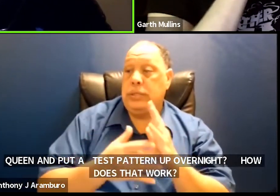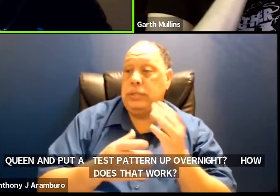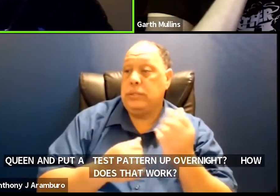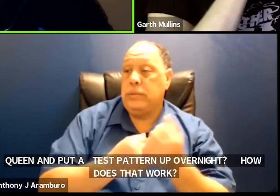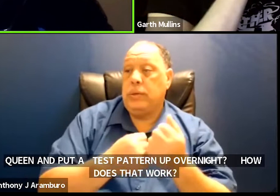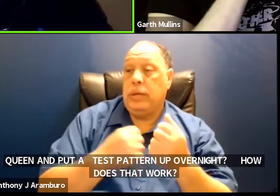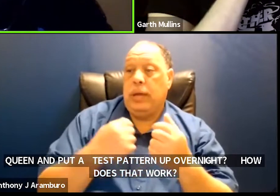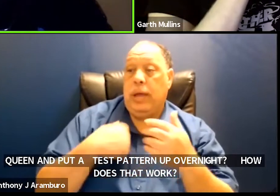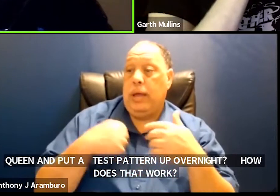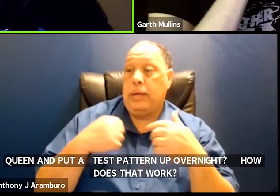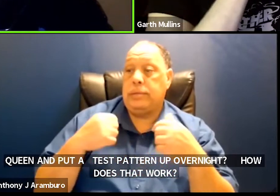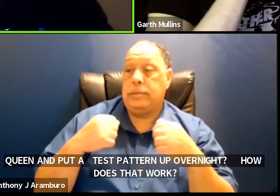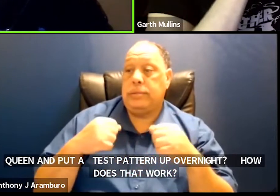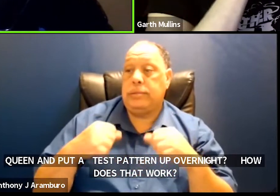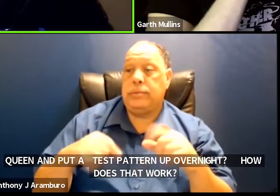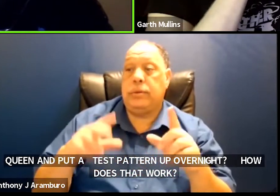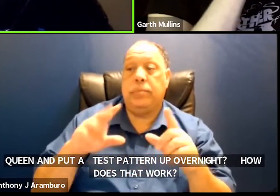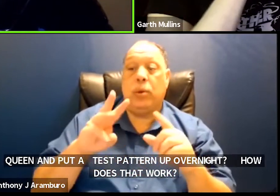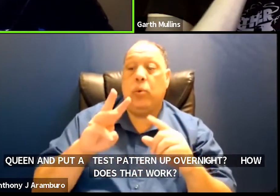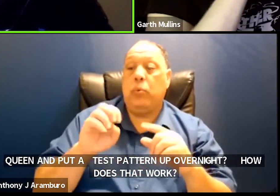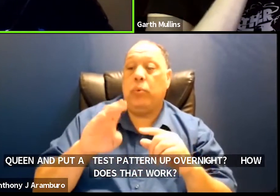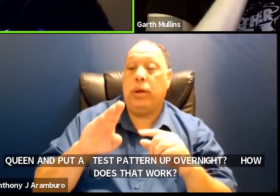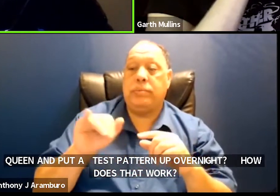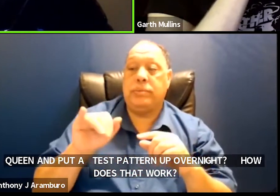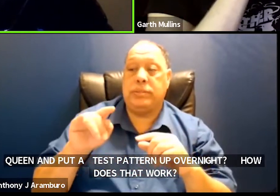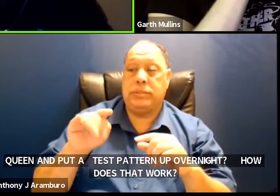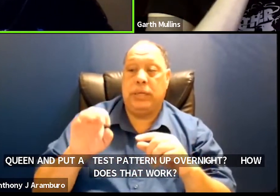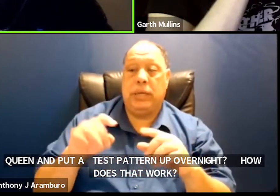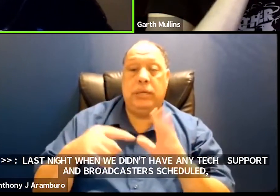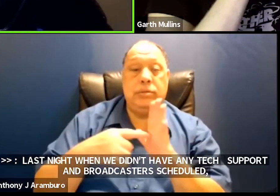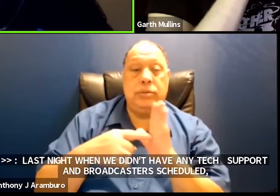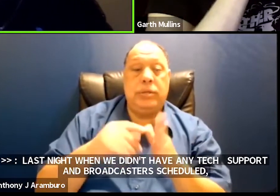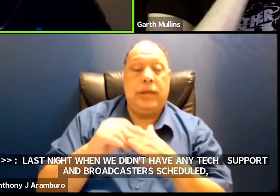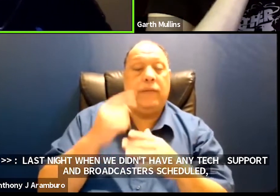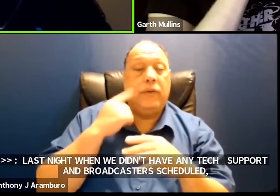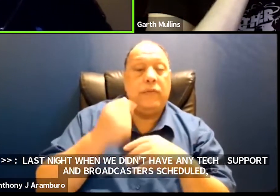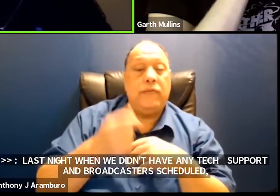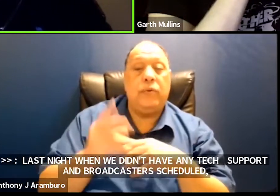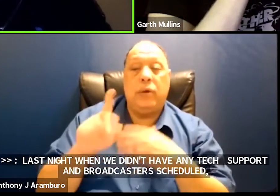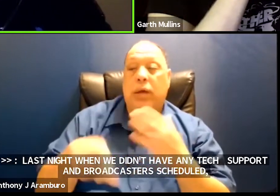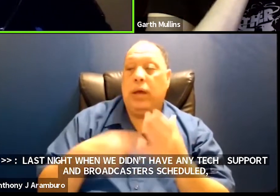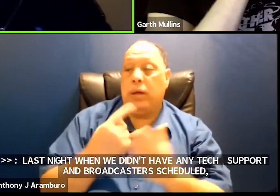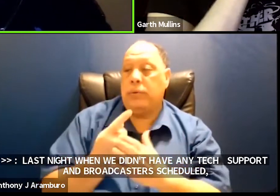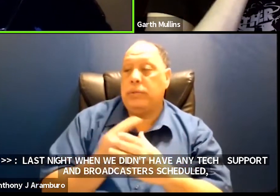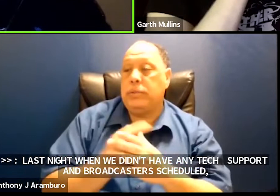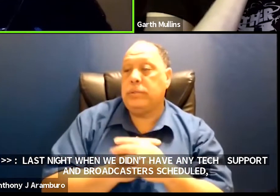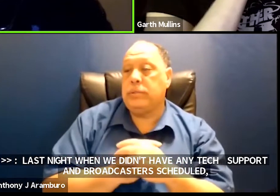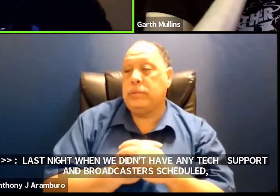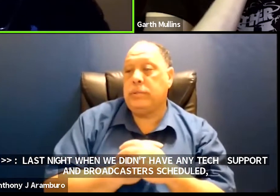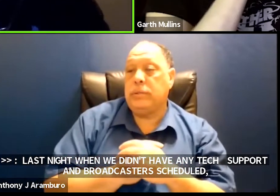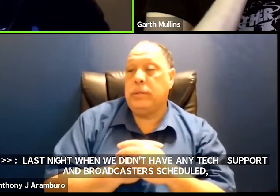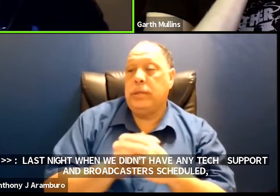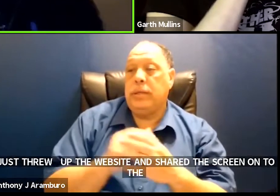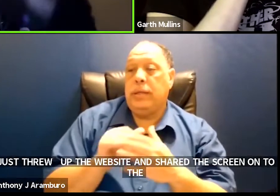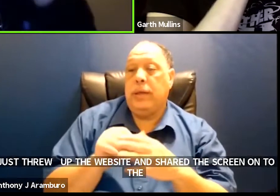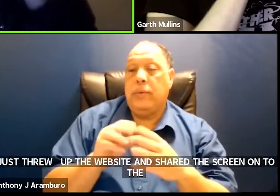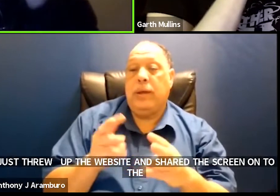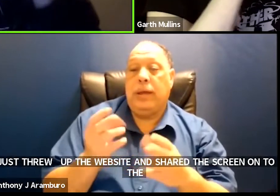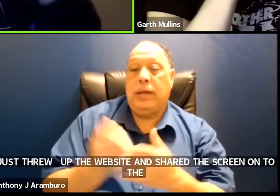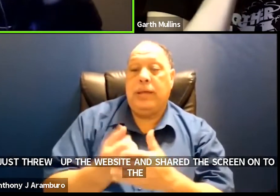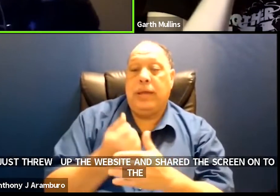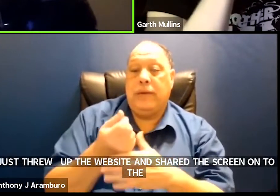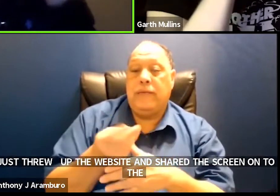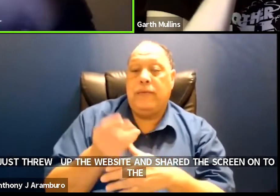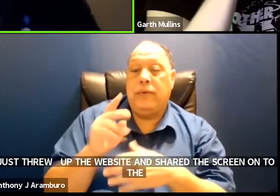up the um the website and shared the screen on the website for a few hours um that way i could get a few hours of